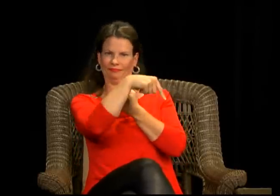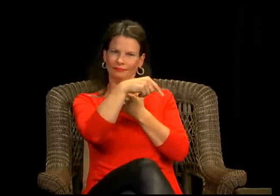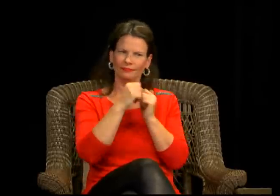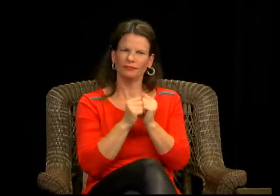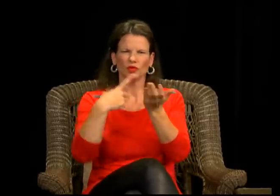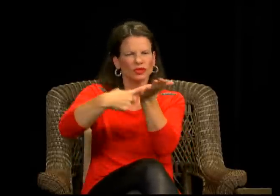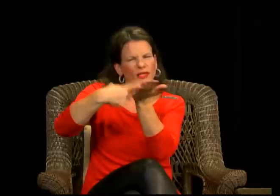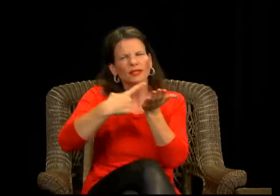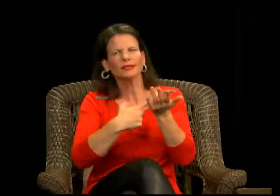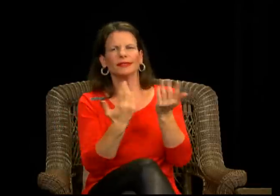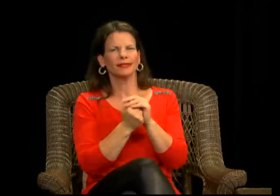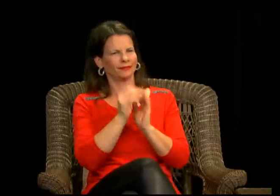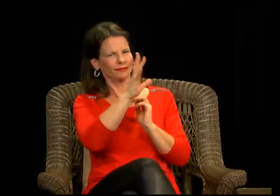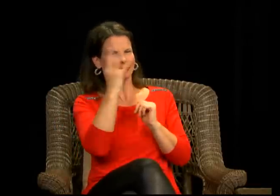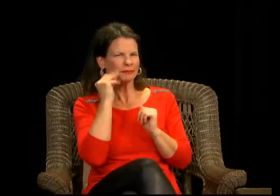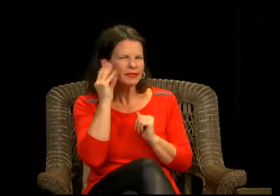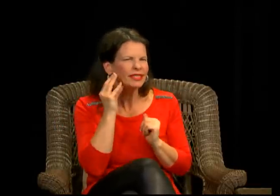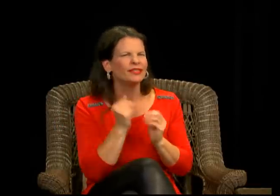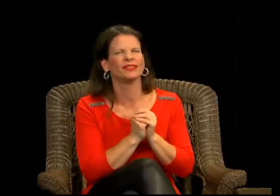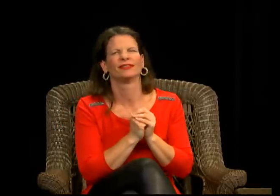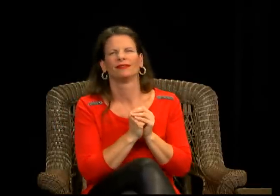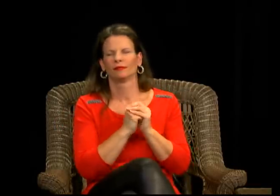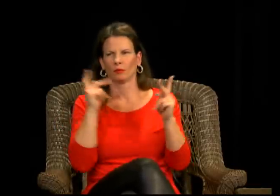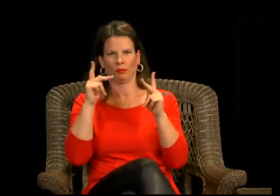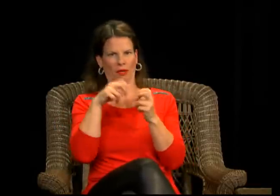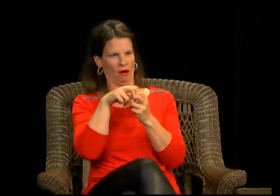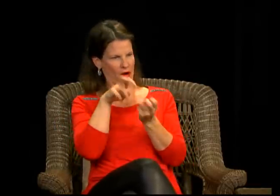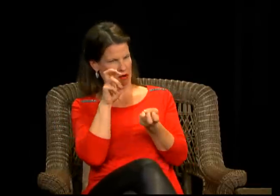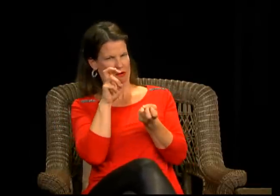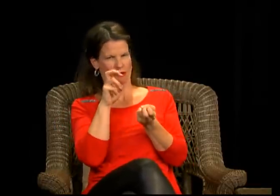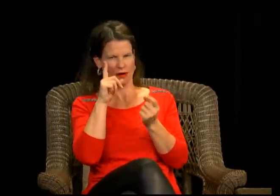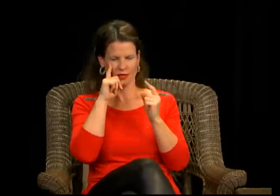are, there are various issues that they experience as we all do.